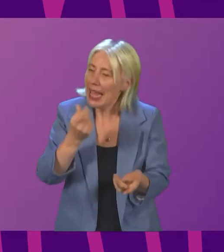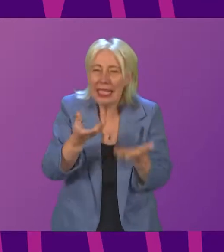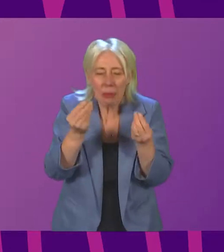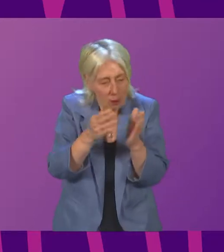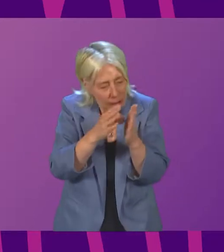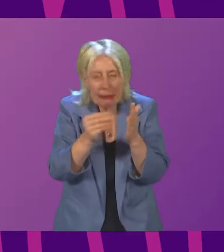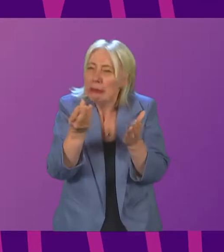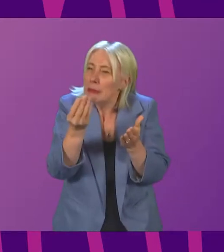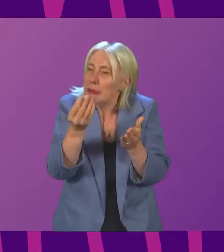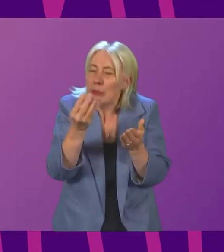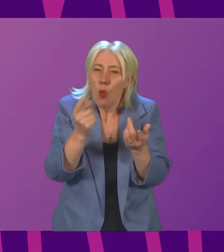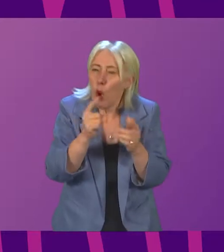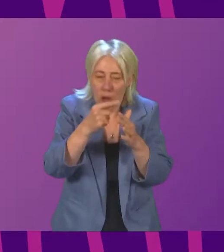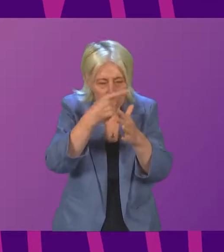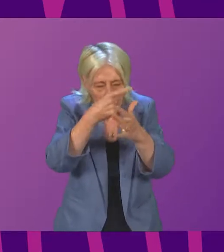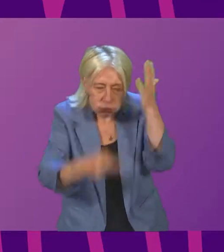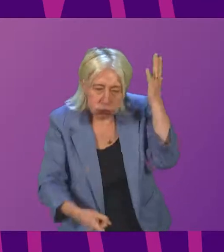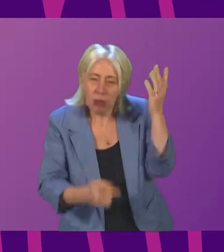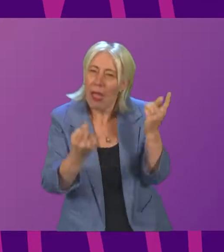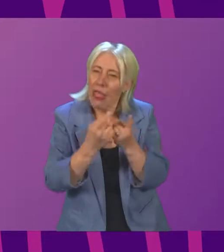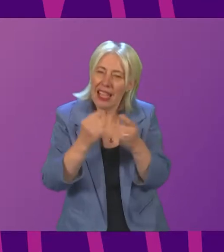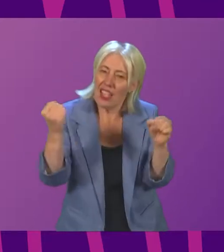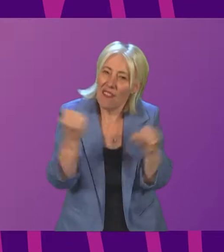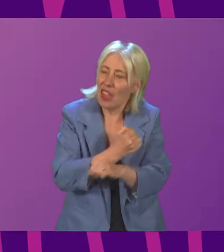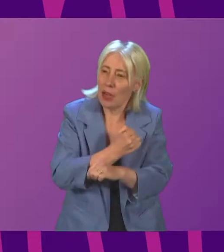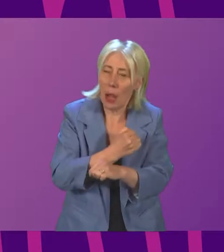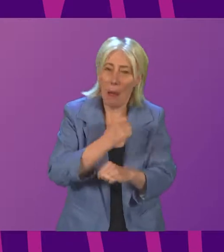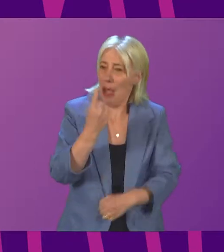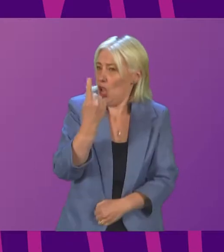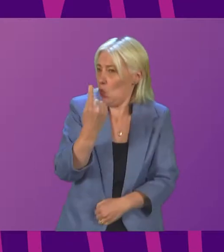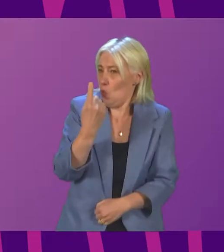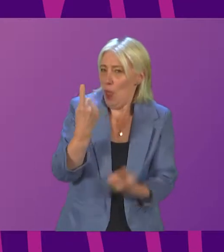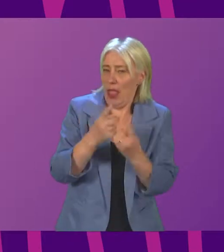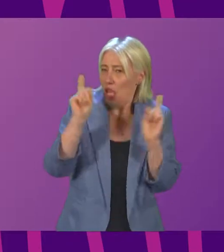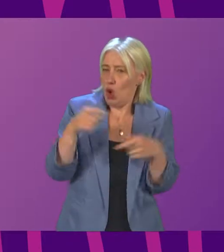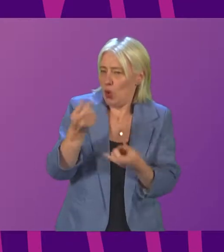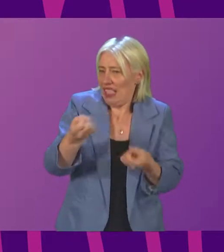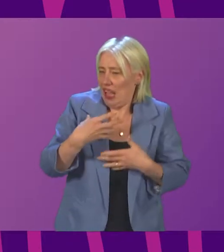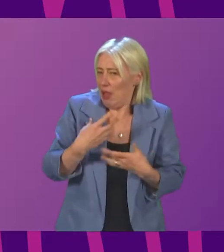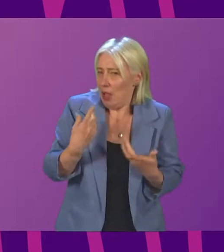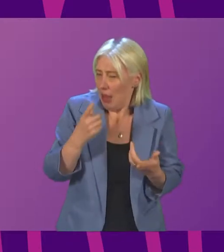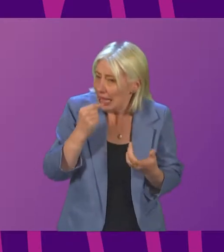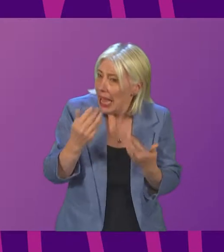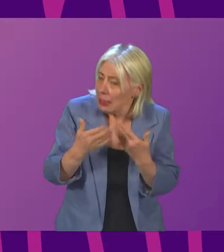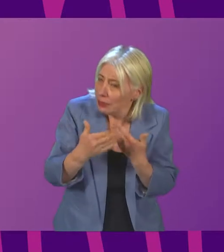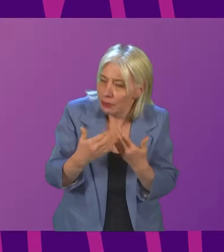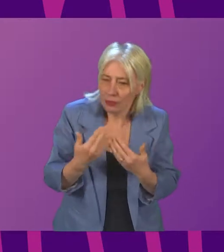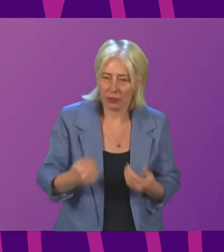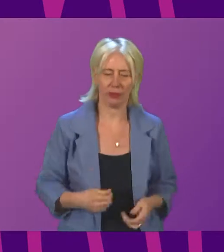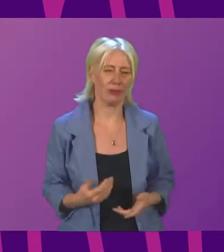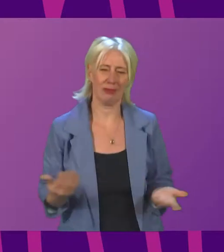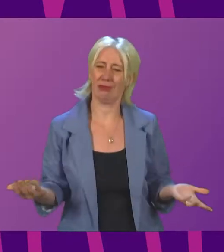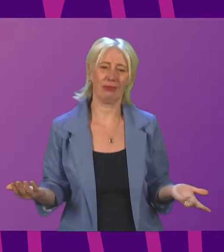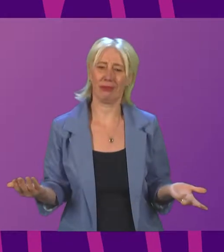of this extensive and exhaustive list of things he's done that he couldn't tell us one thing of a few minutes ago? Cabinet Secretary. That was barely